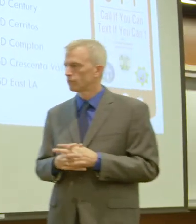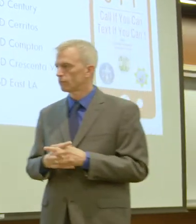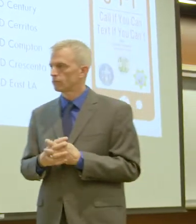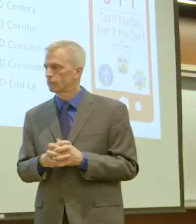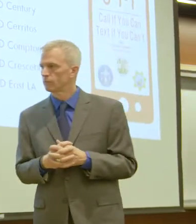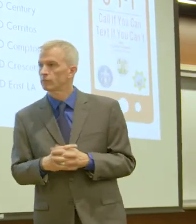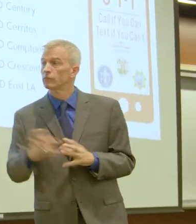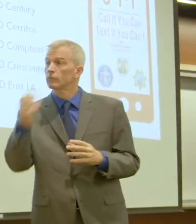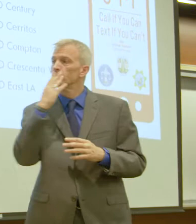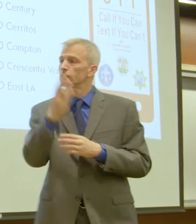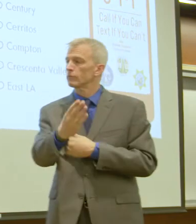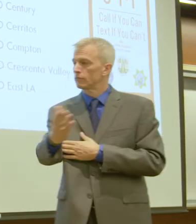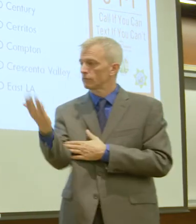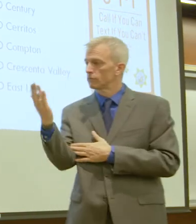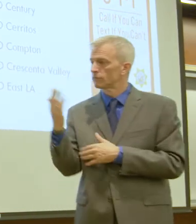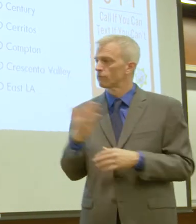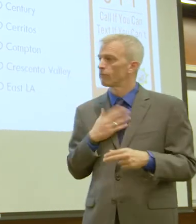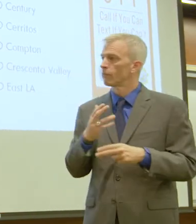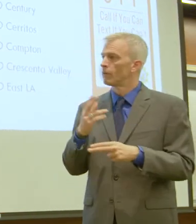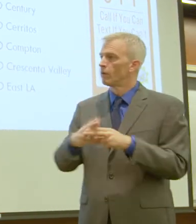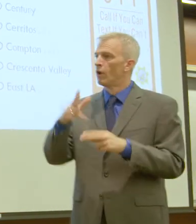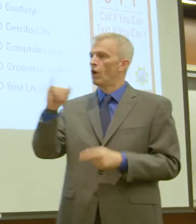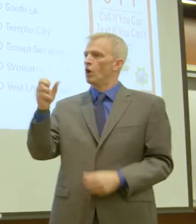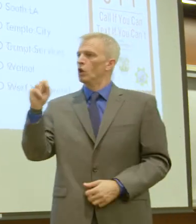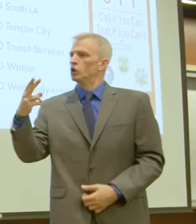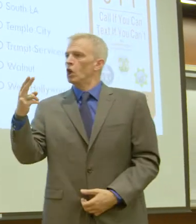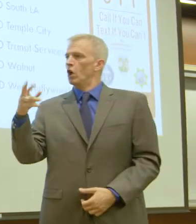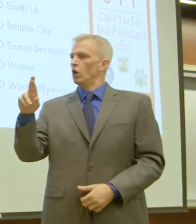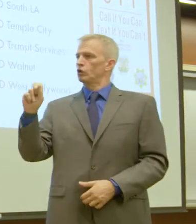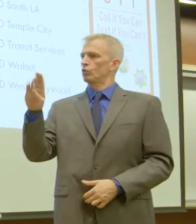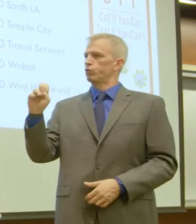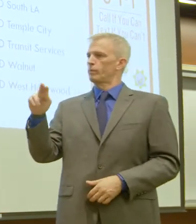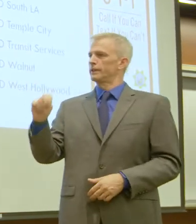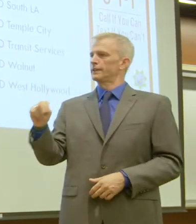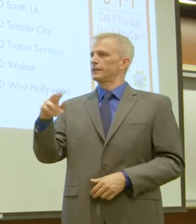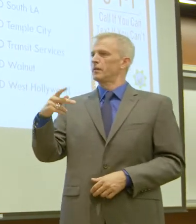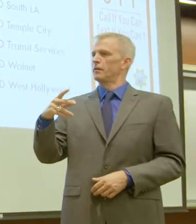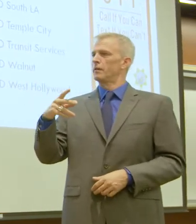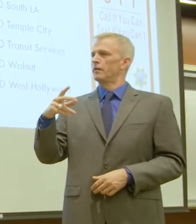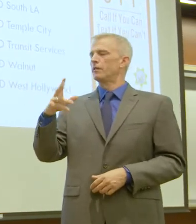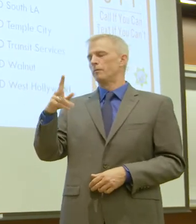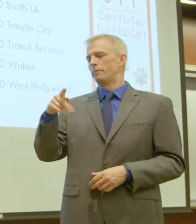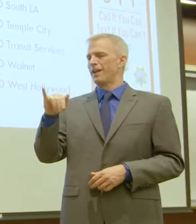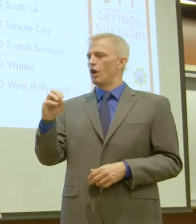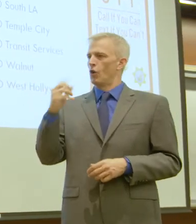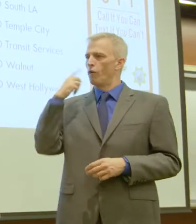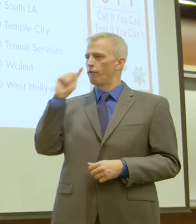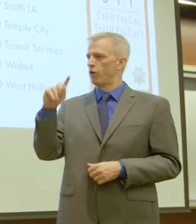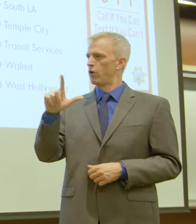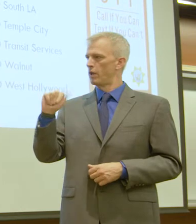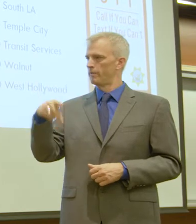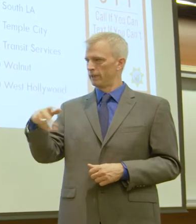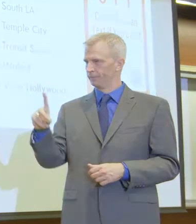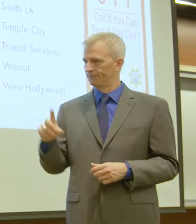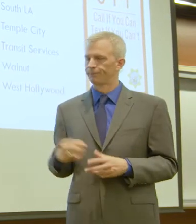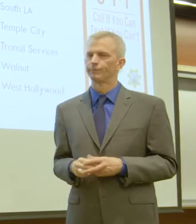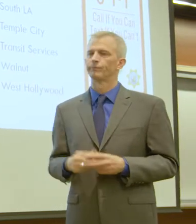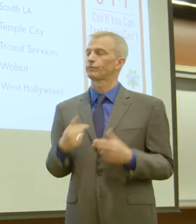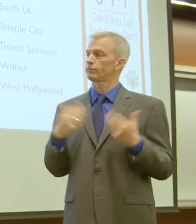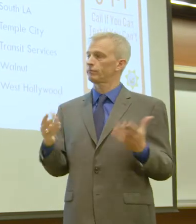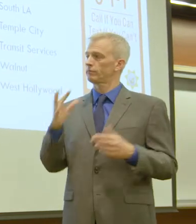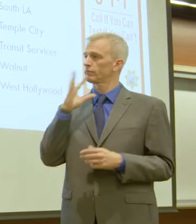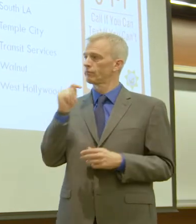Good morning, everybody. My name is Josh Rubenstein. I'm the public information director for the Los Angeles Police Department. And I'm here to talk about